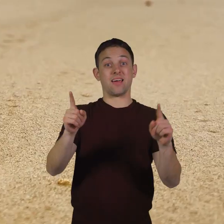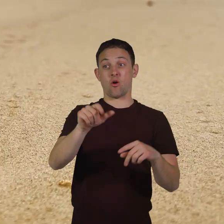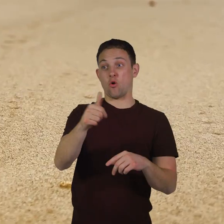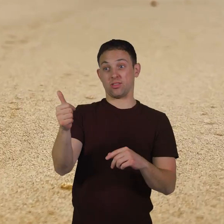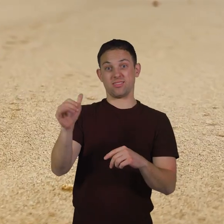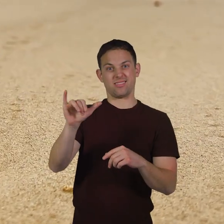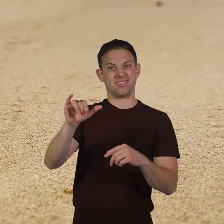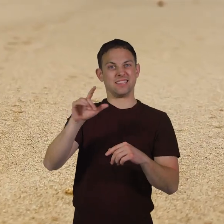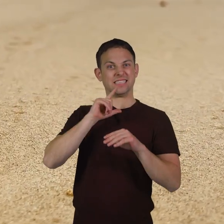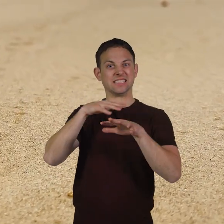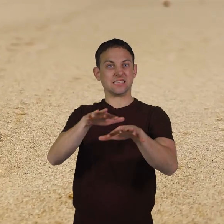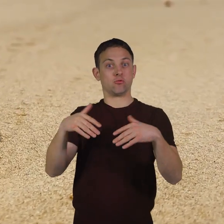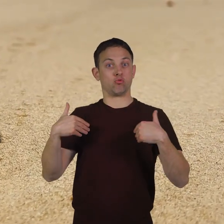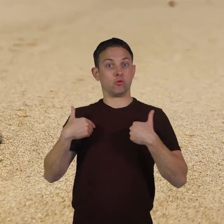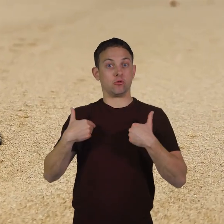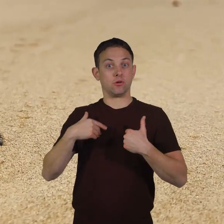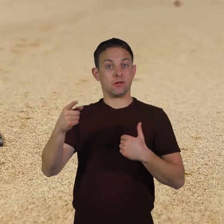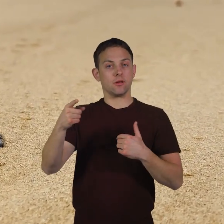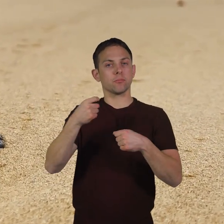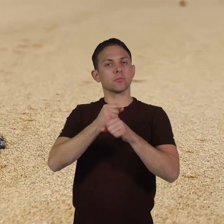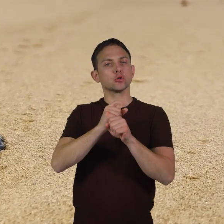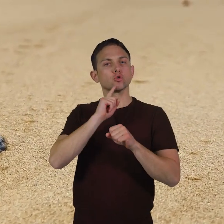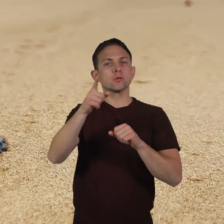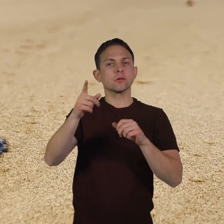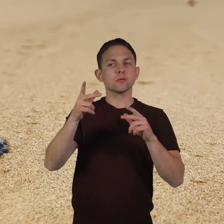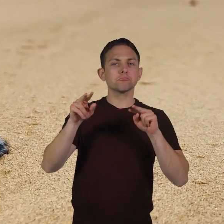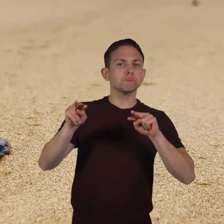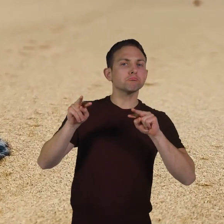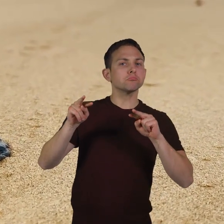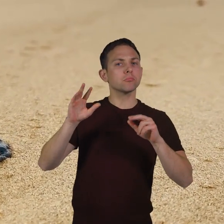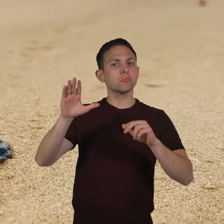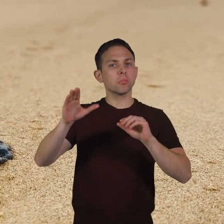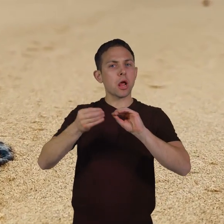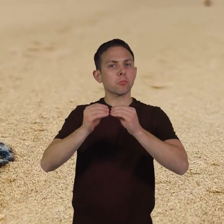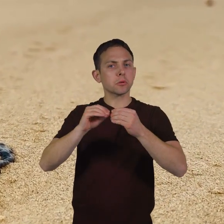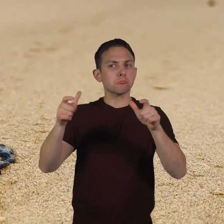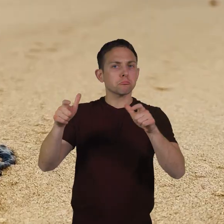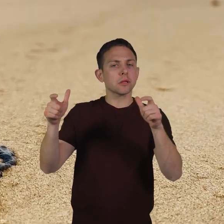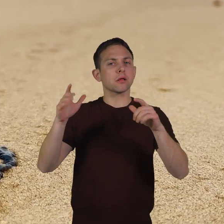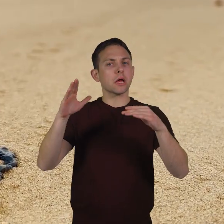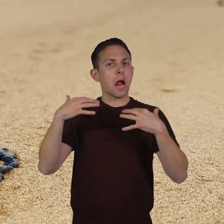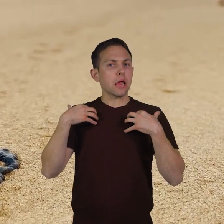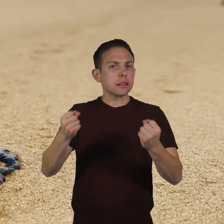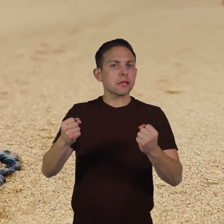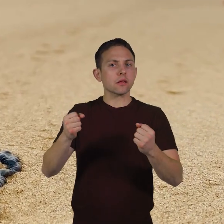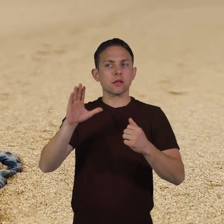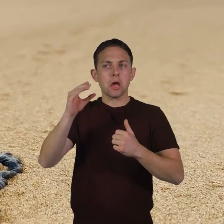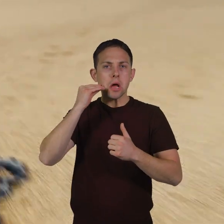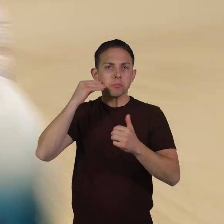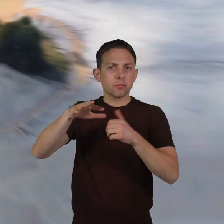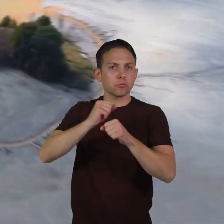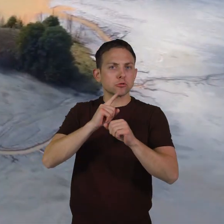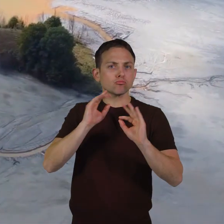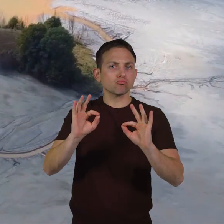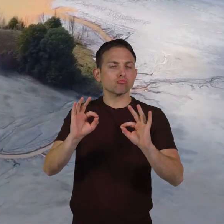like with all sea creatures, it is wise to keep an eye on their populations and the health of their habitats. Pollution,